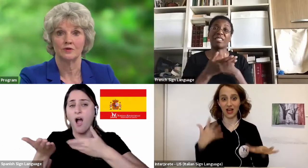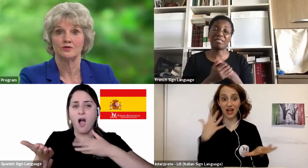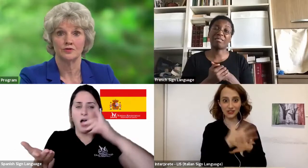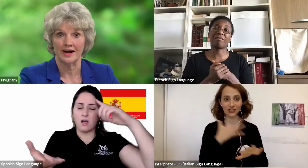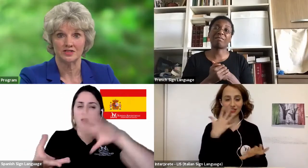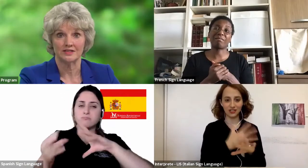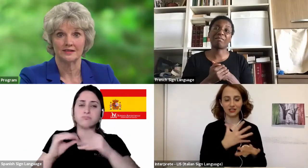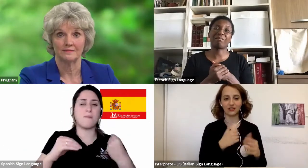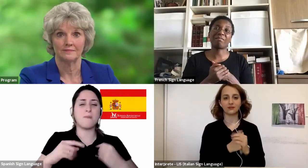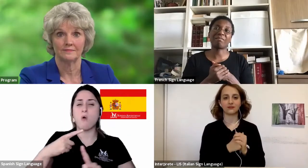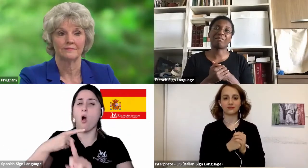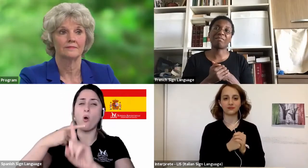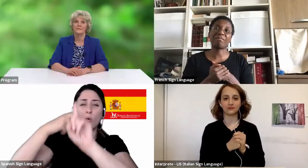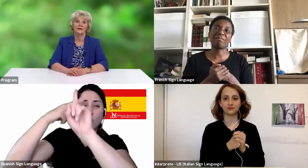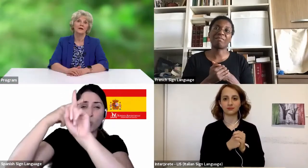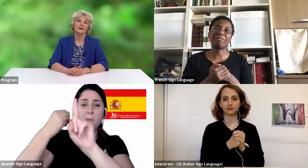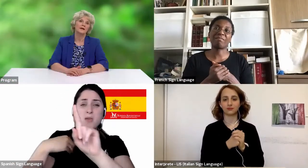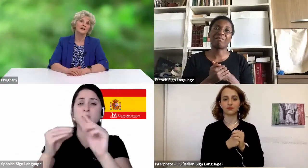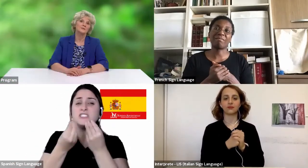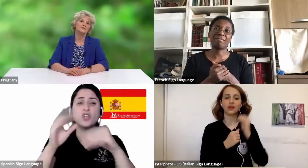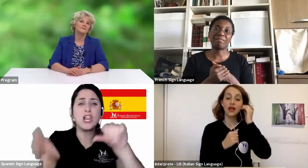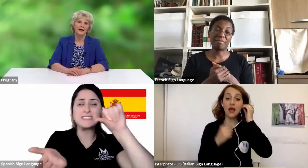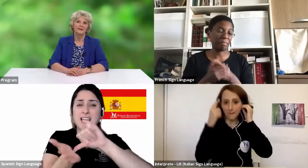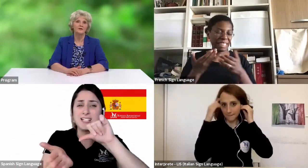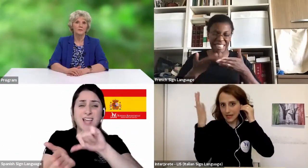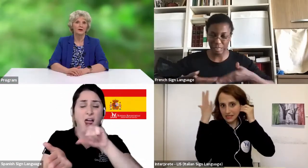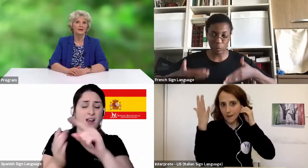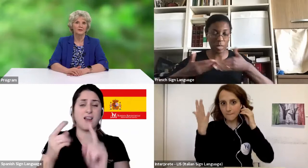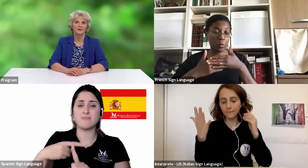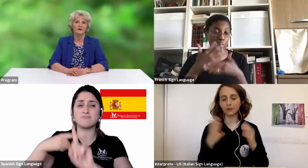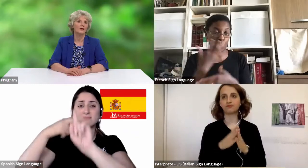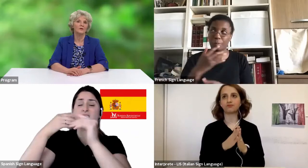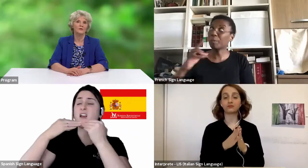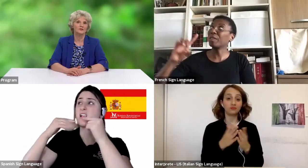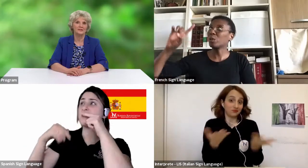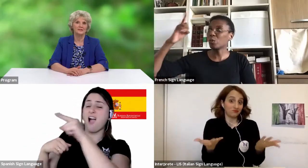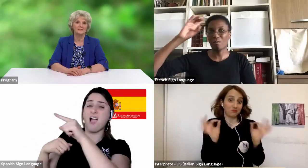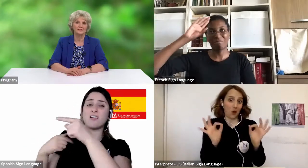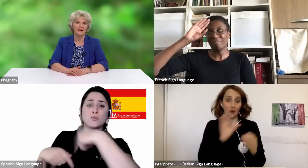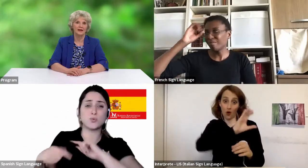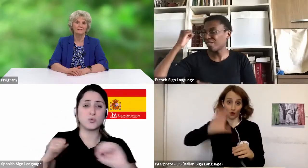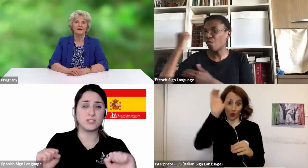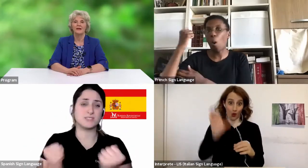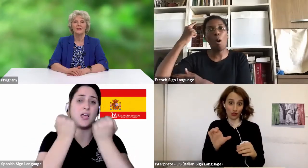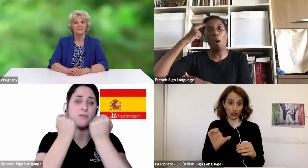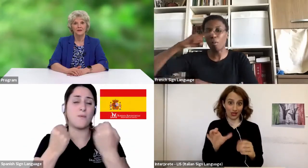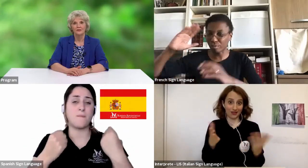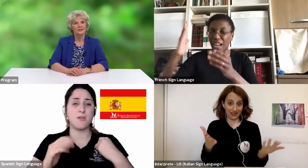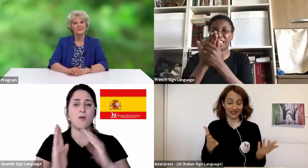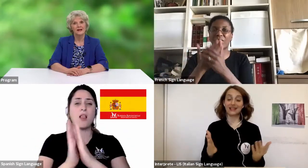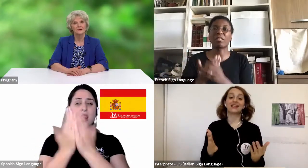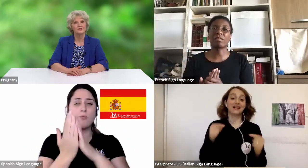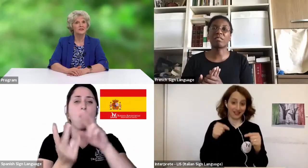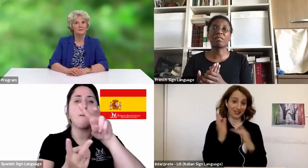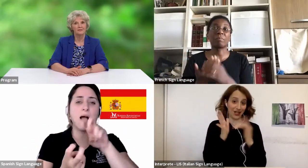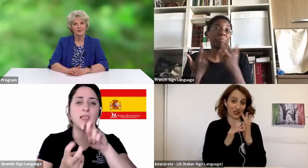and through tragedy. The Gospels of Matthew, Mark, and Luke all quote Jesus as saying, If anyone